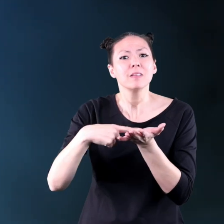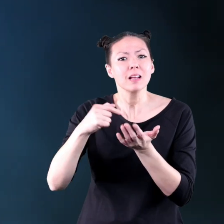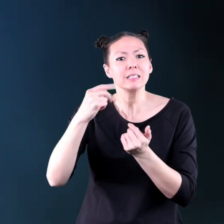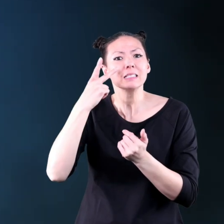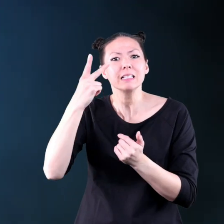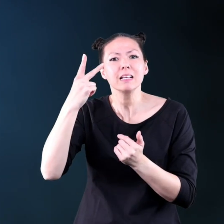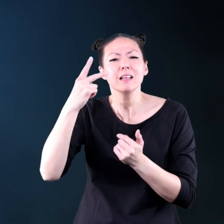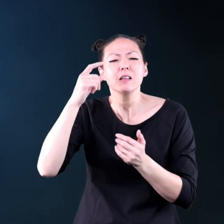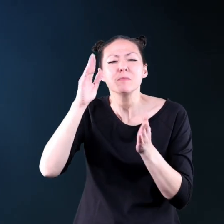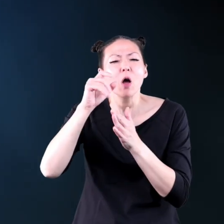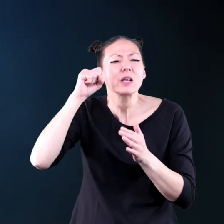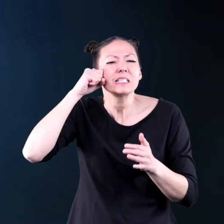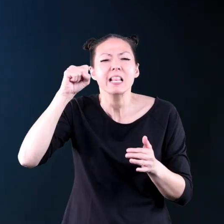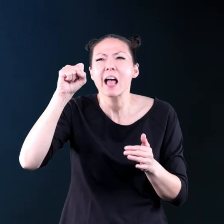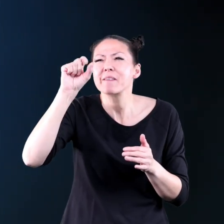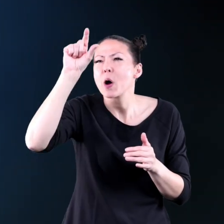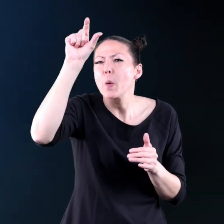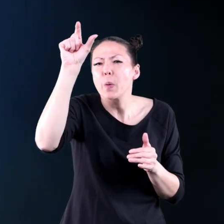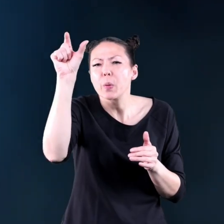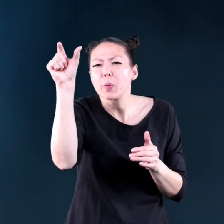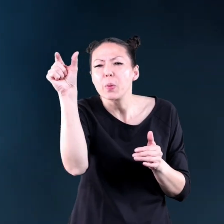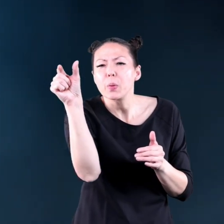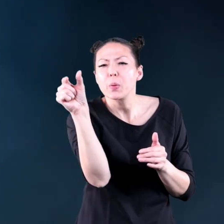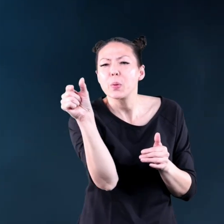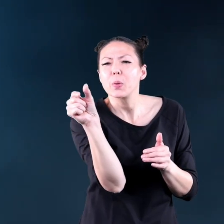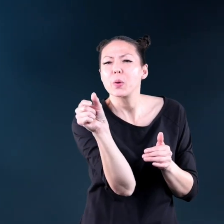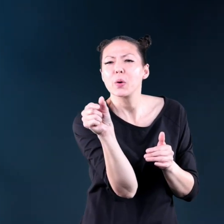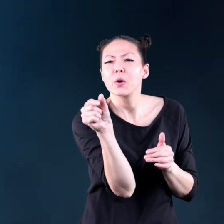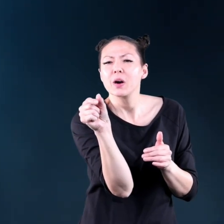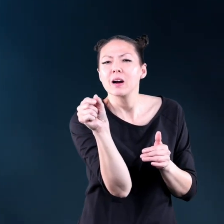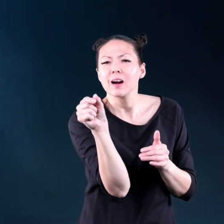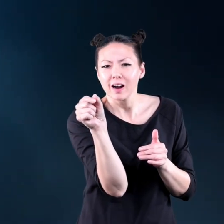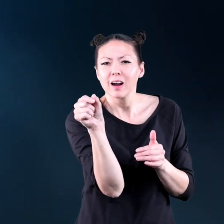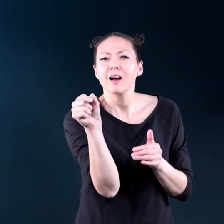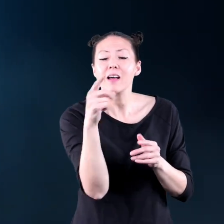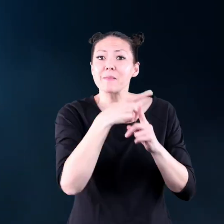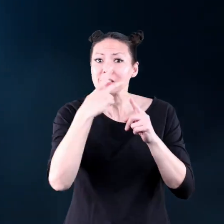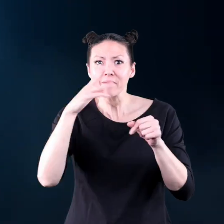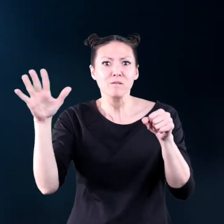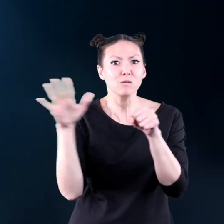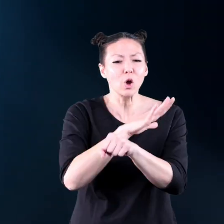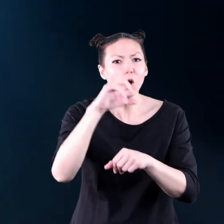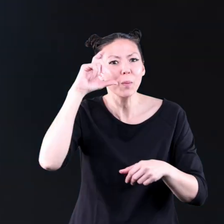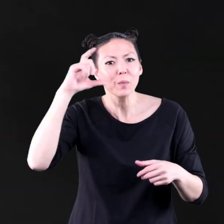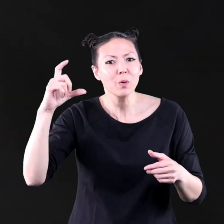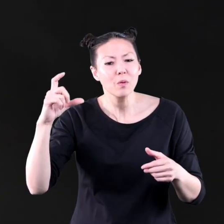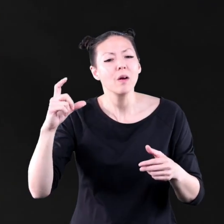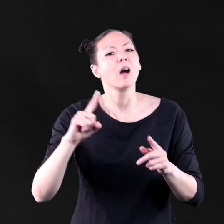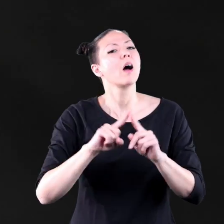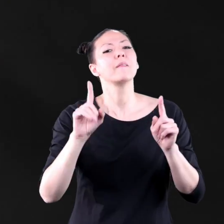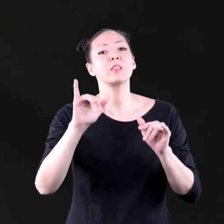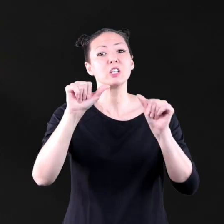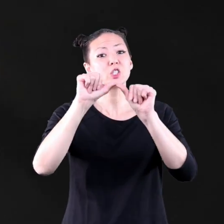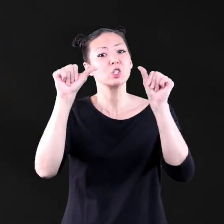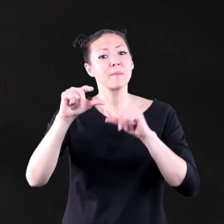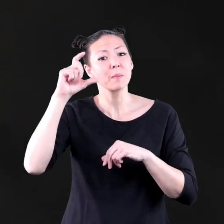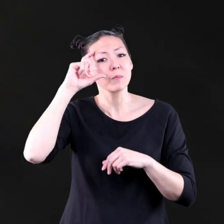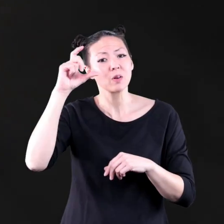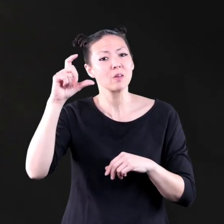only see a small sliver while other times you can see a full moon however the shape of the moon